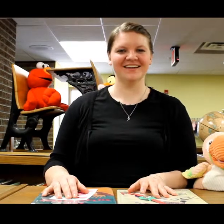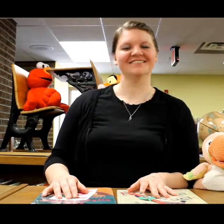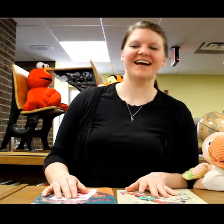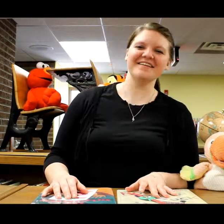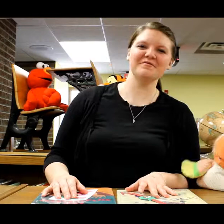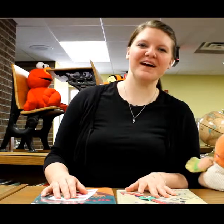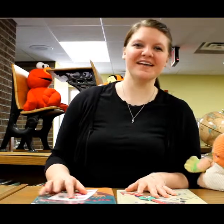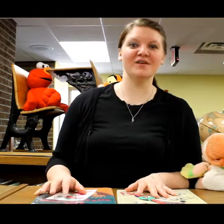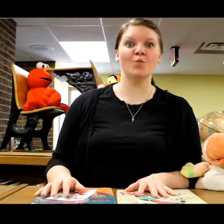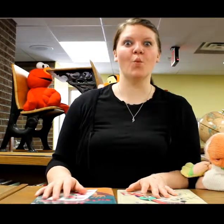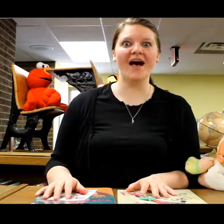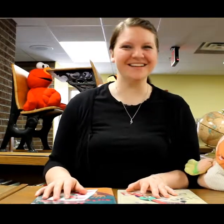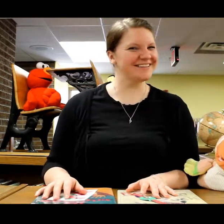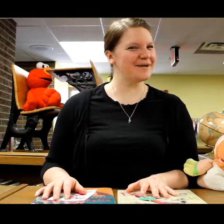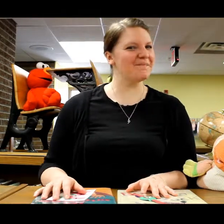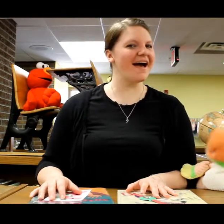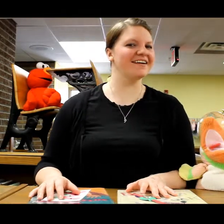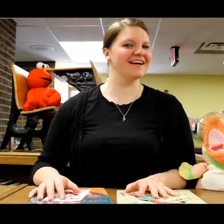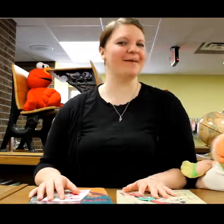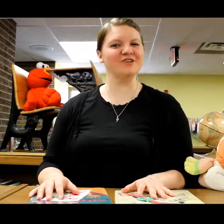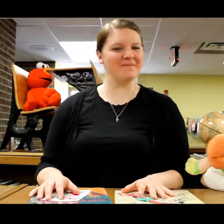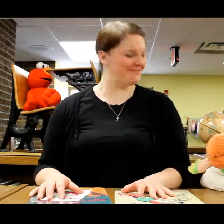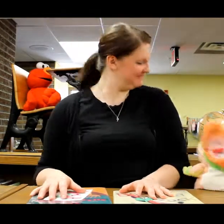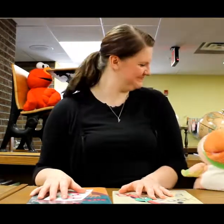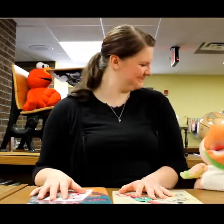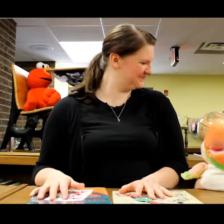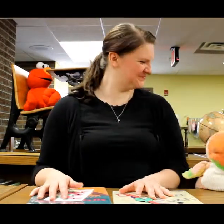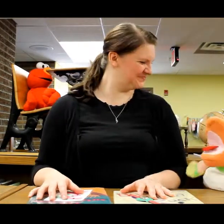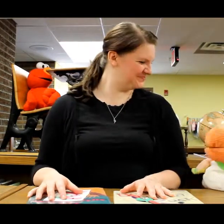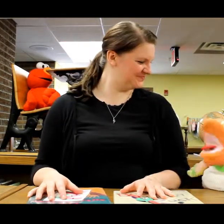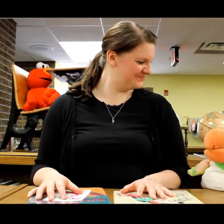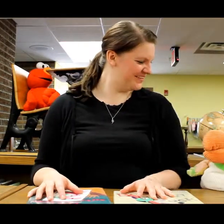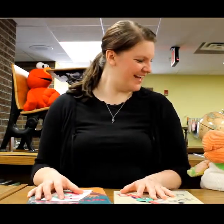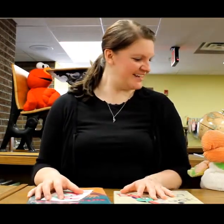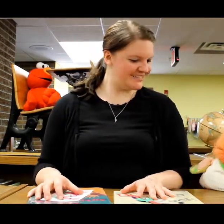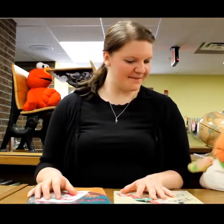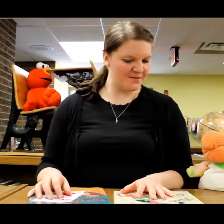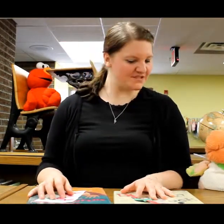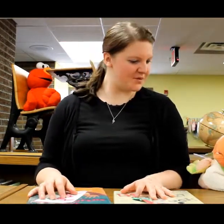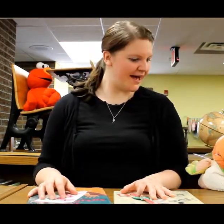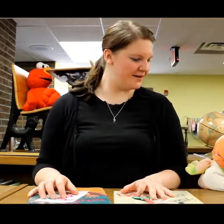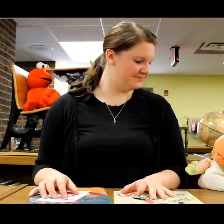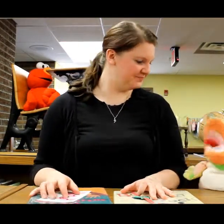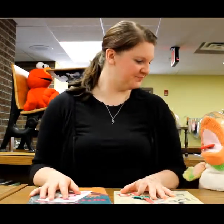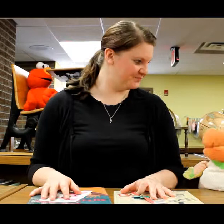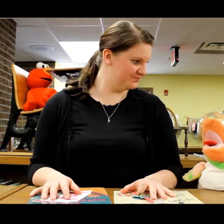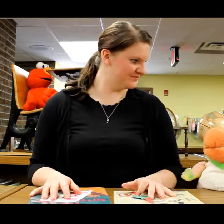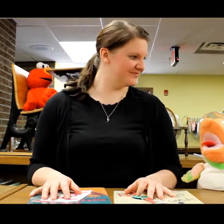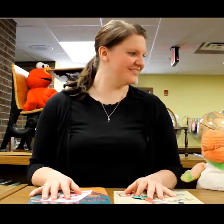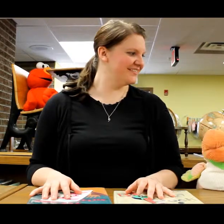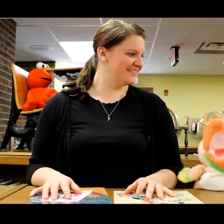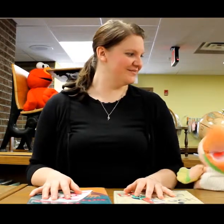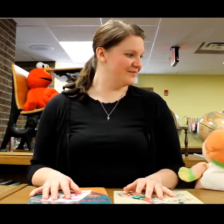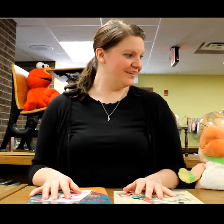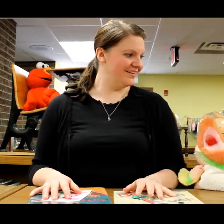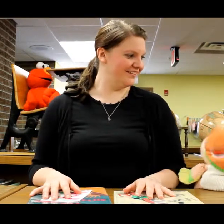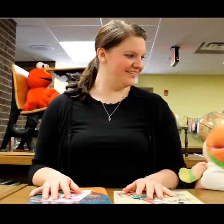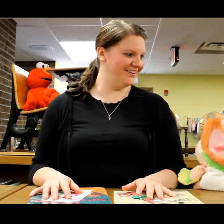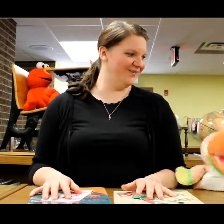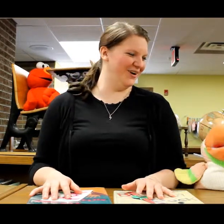Hi everybody and welcome back. I'm Jamie. And I'm Sammy. Hi, Jamie. Hi, Sammy. What's going on? What's going on? Well, I'll tell you what's